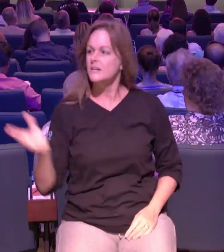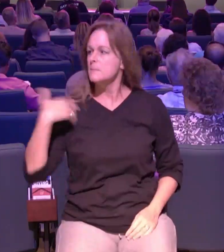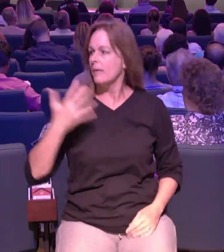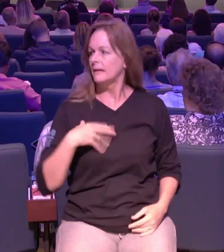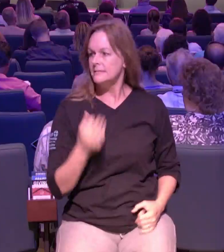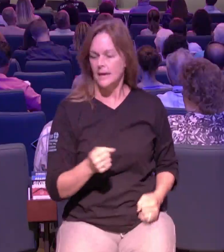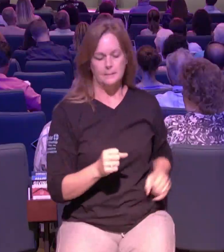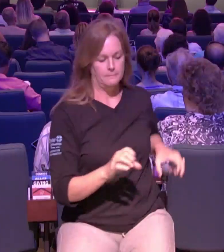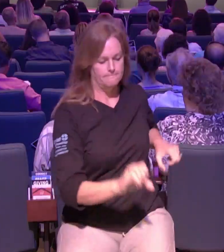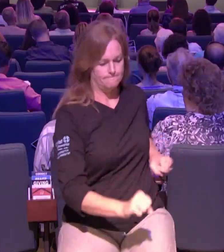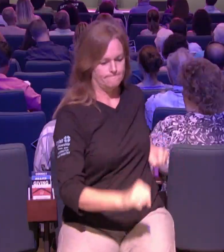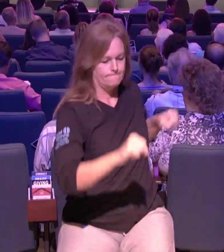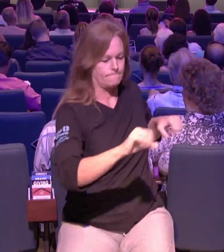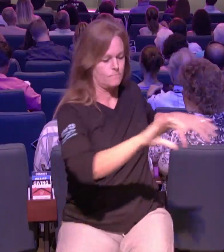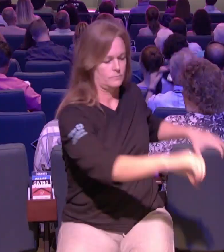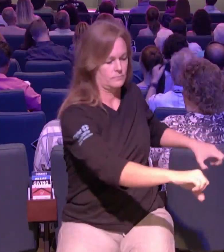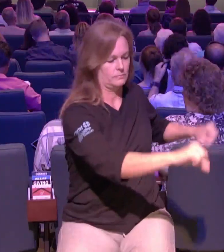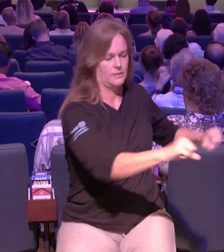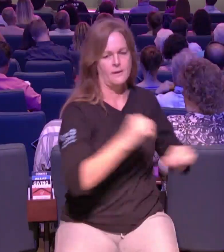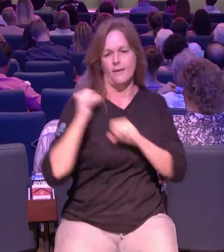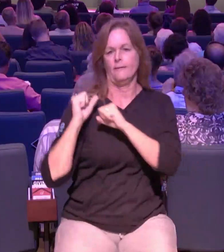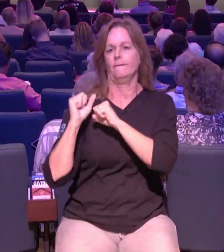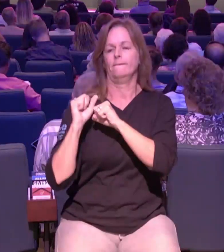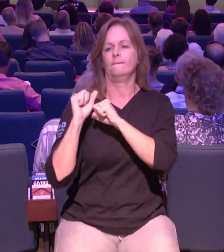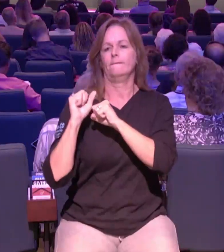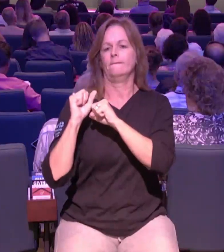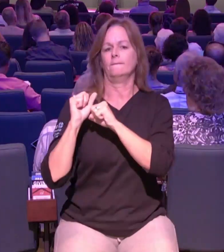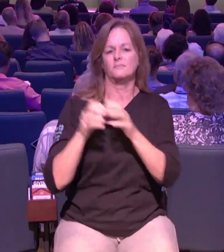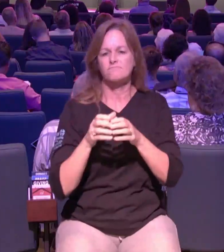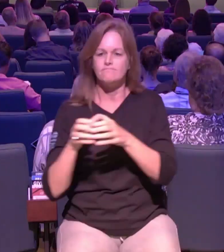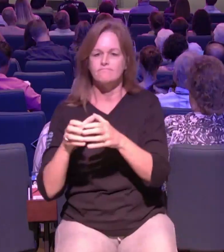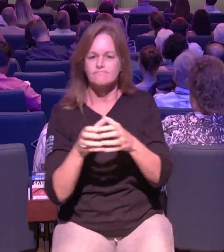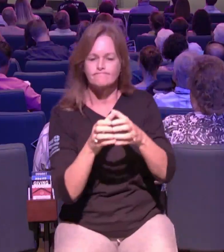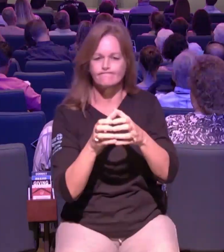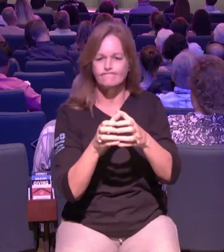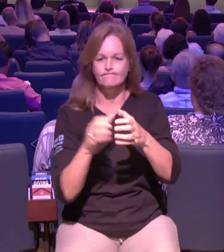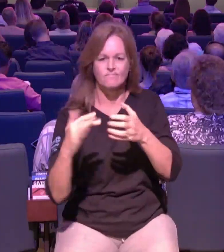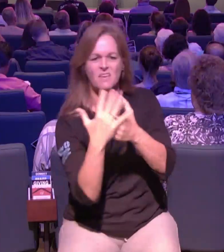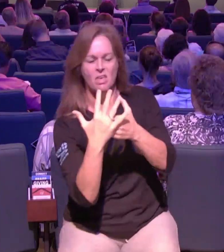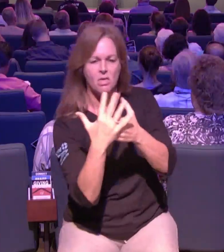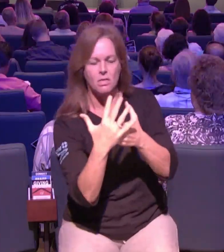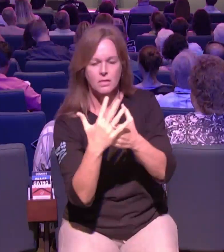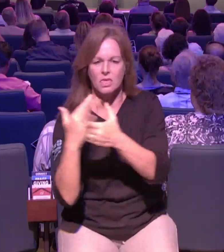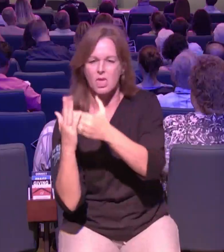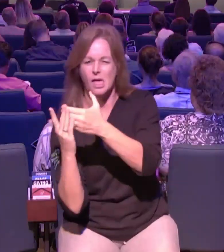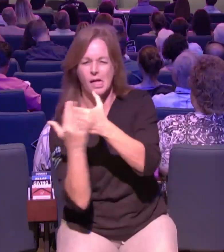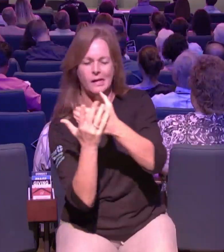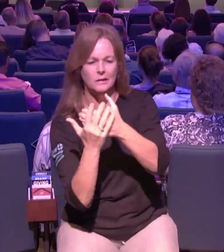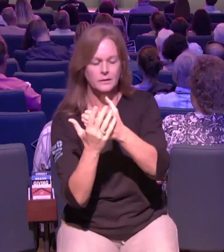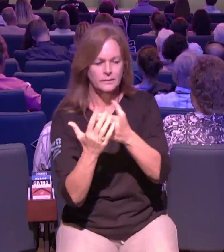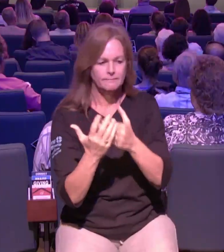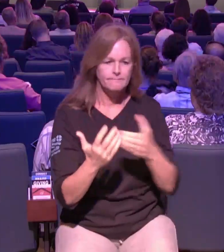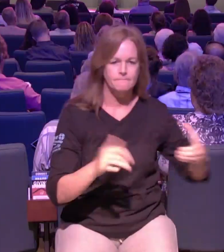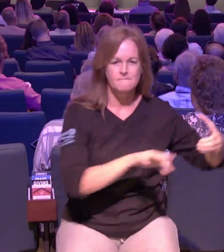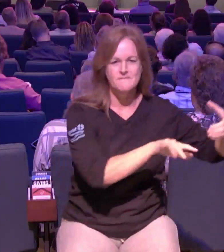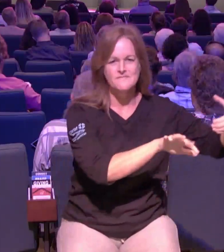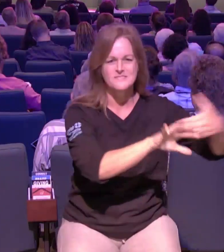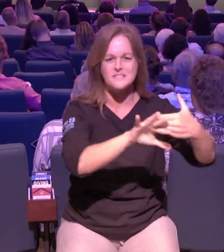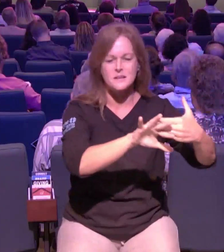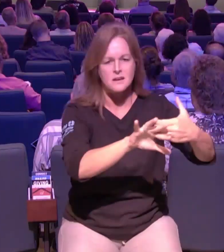the man was lying on when jesus saw their faith he said to the paralyzed man son your sins are forgiven then down in verse 10